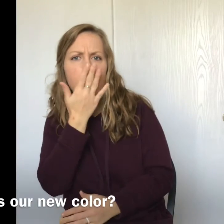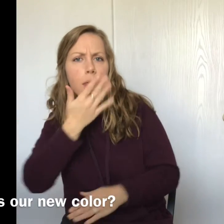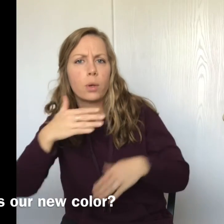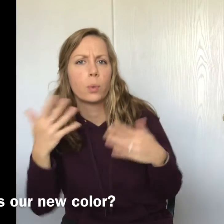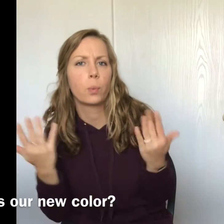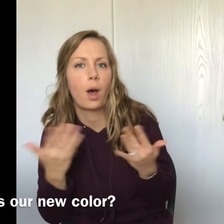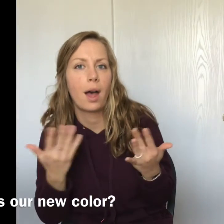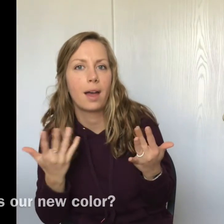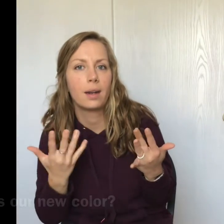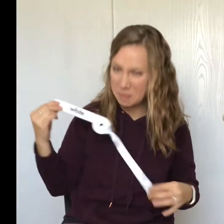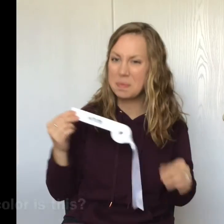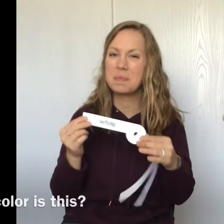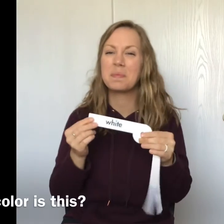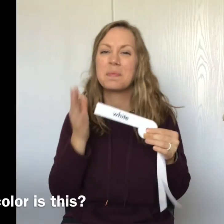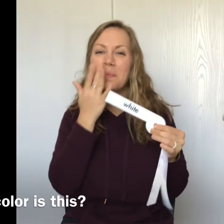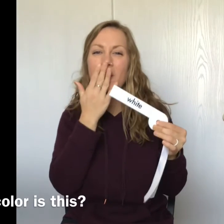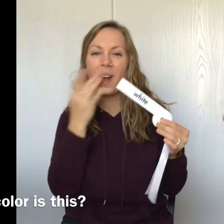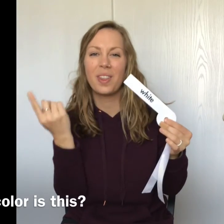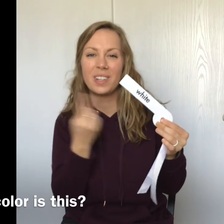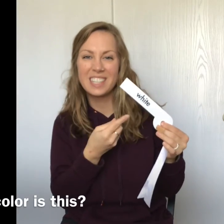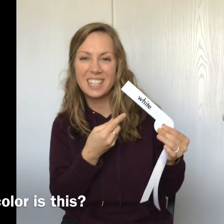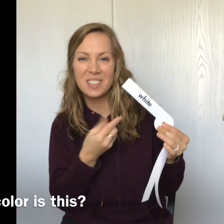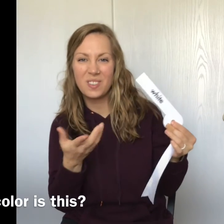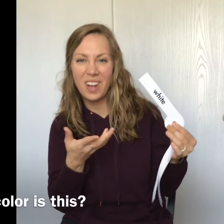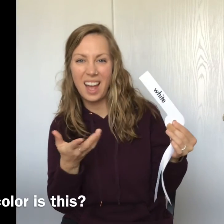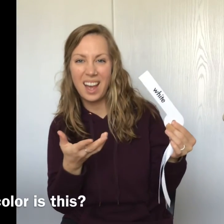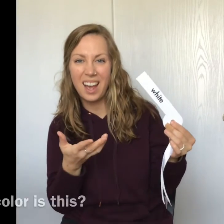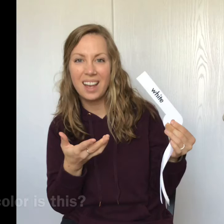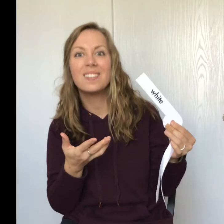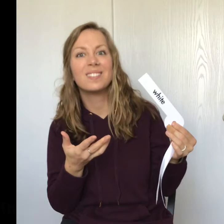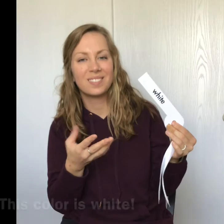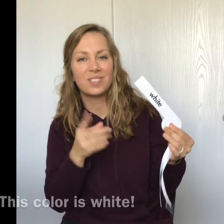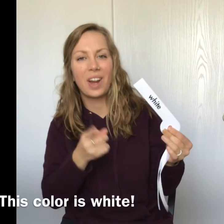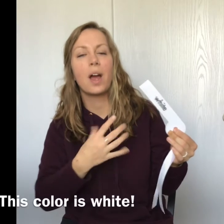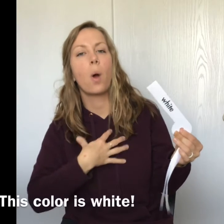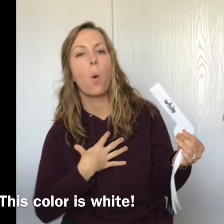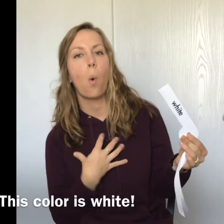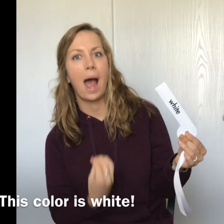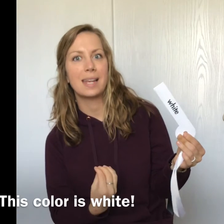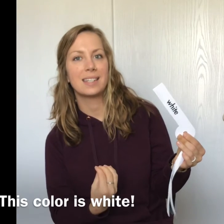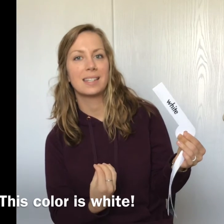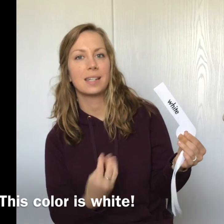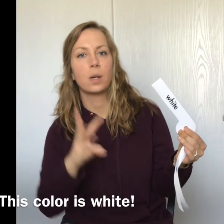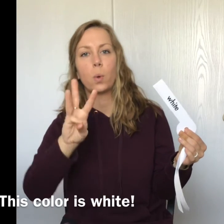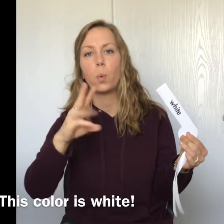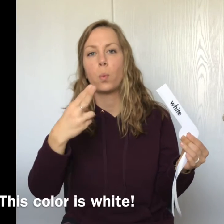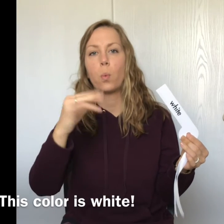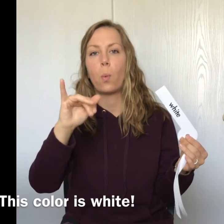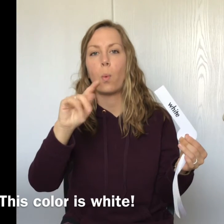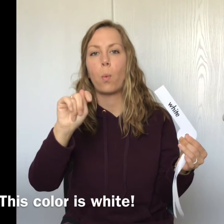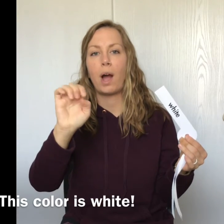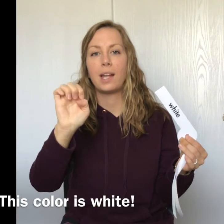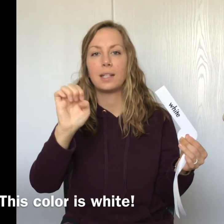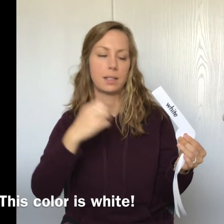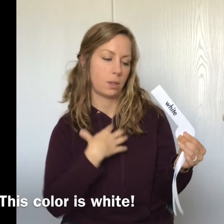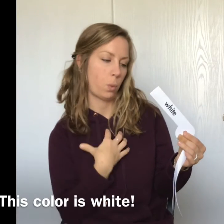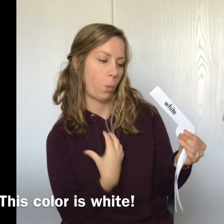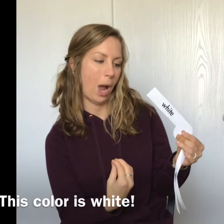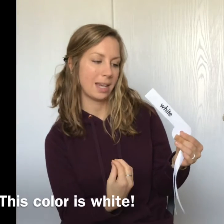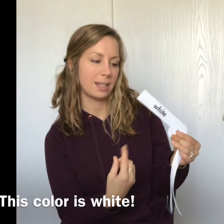What is our new color? What color is this? Right. This is white. W-H-I-T-E.